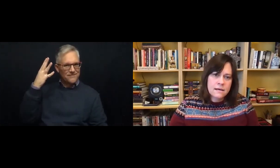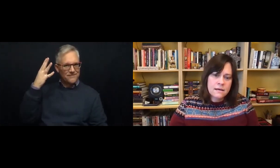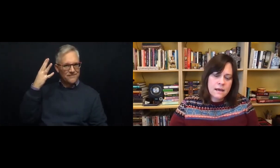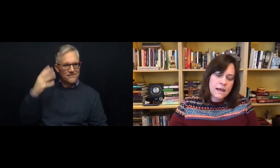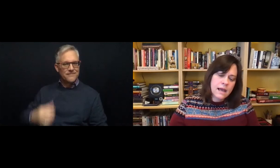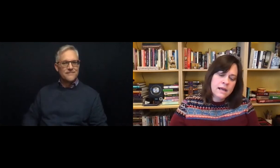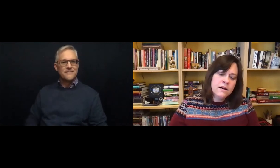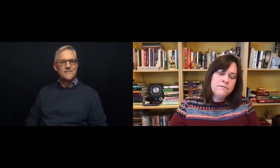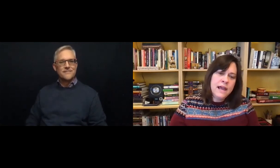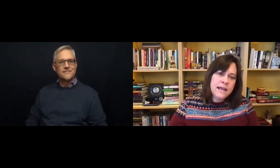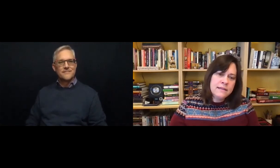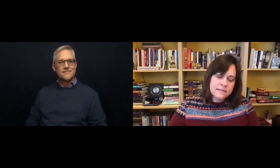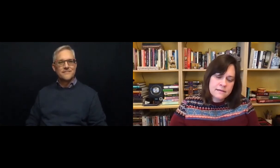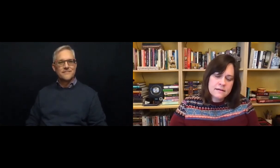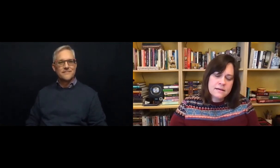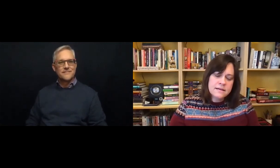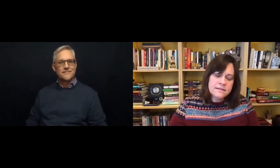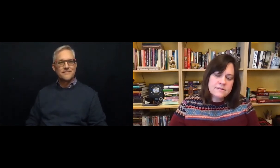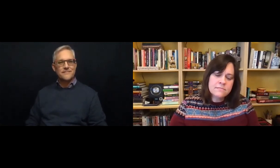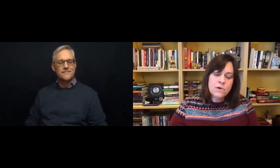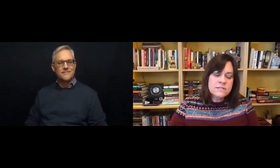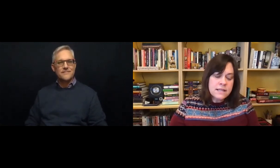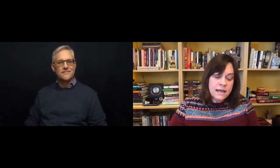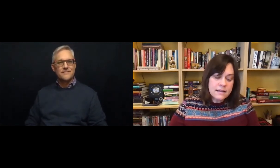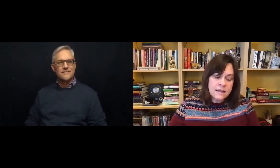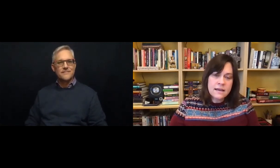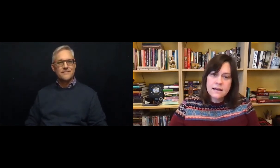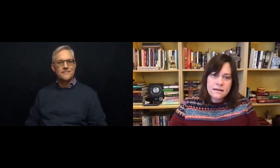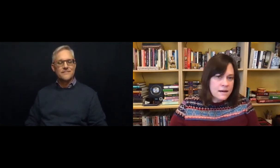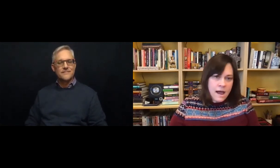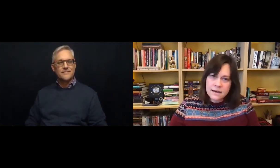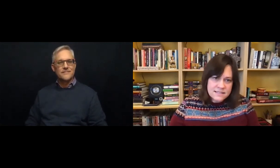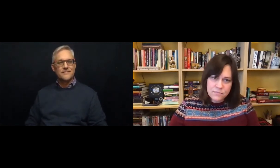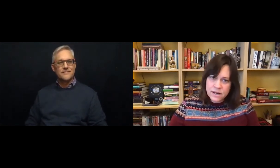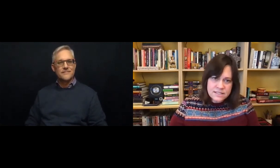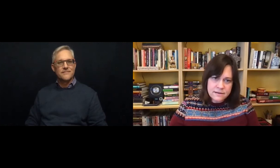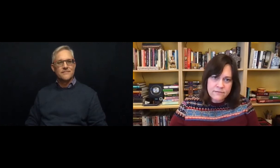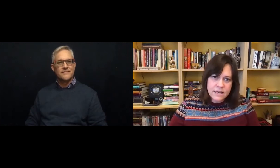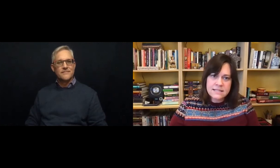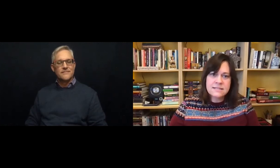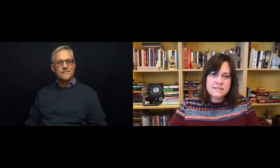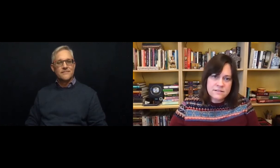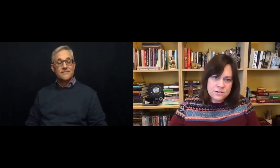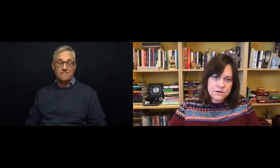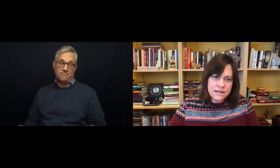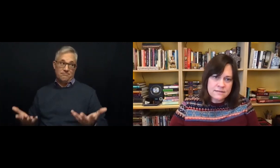and our faith faith is most likely not as impressive as the centurions